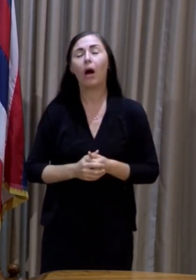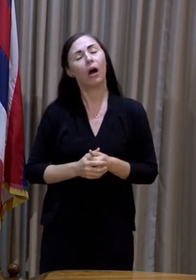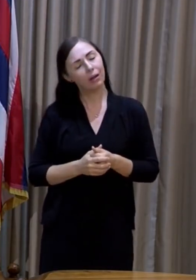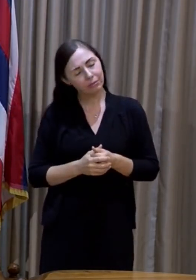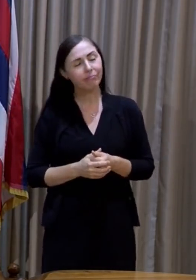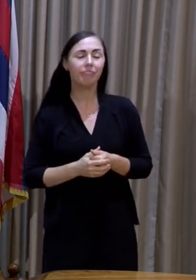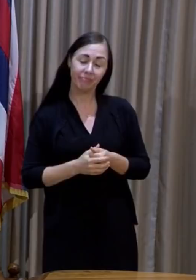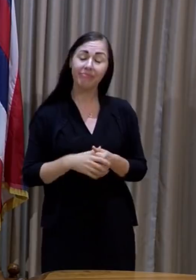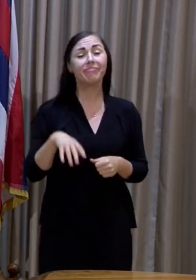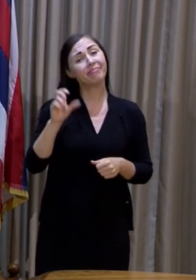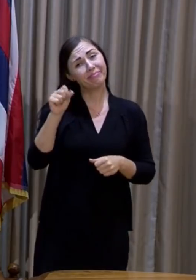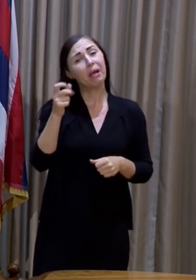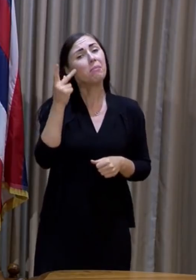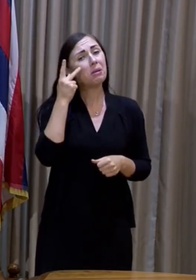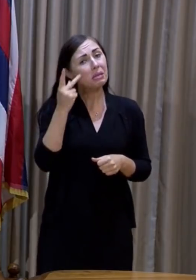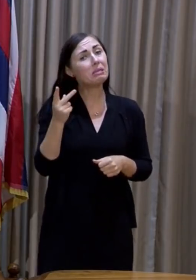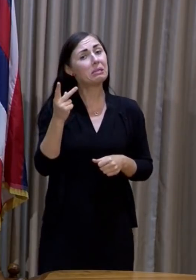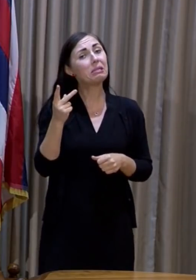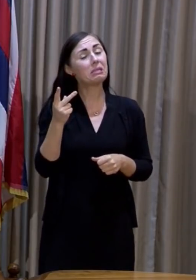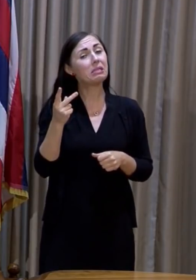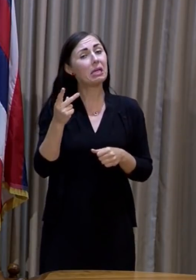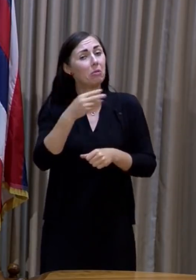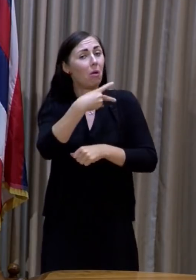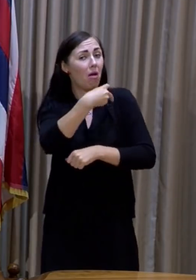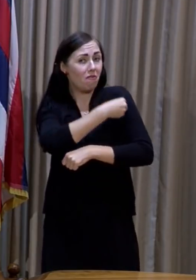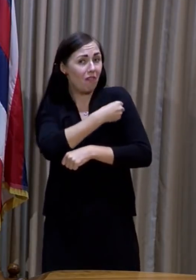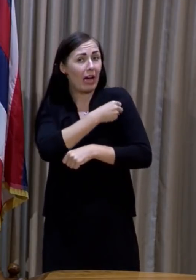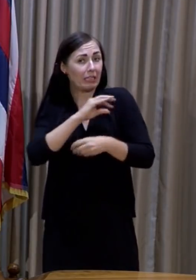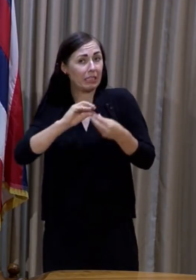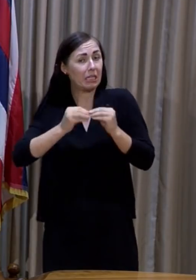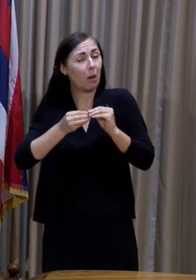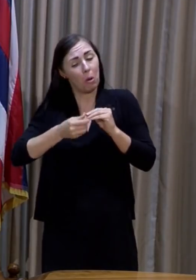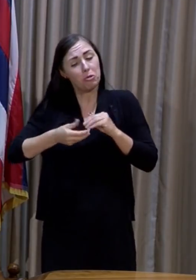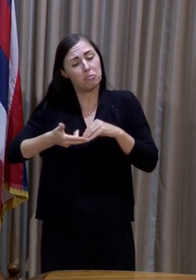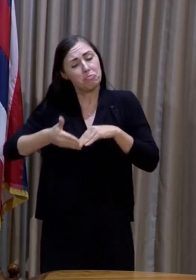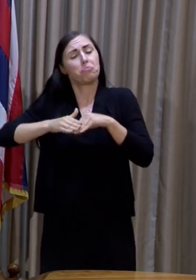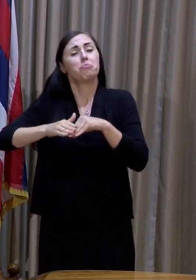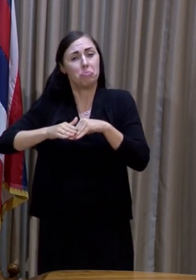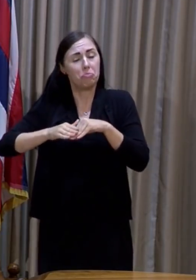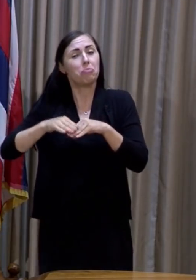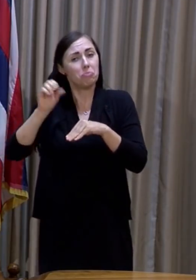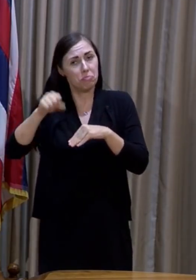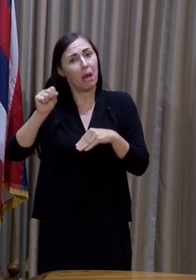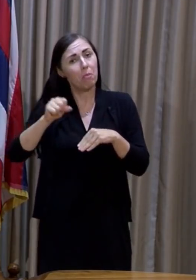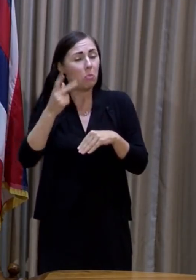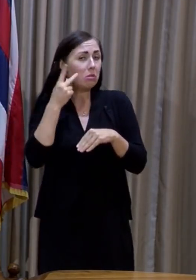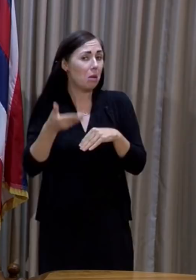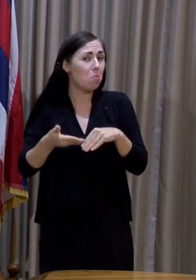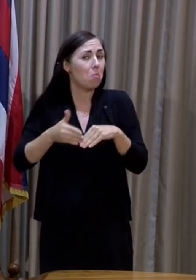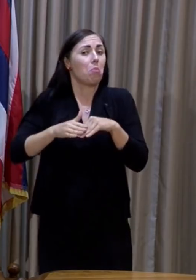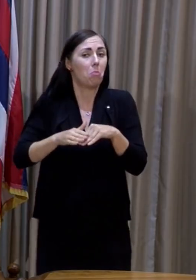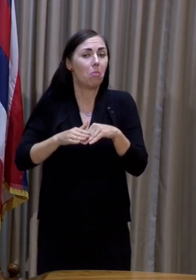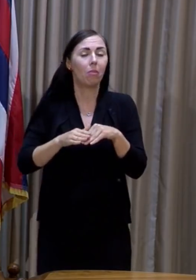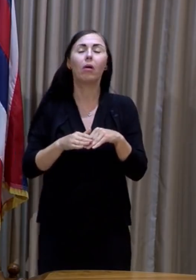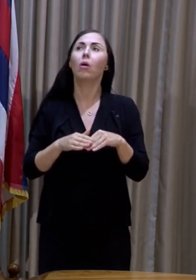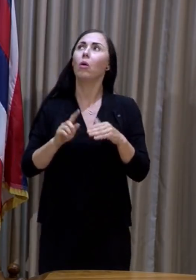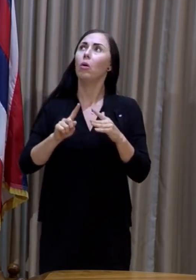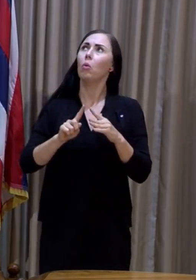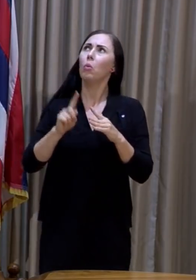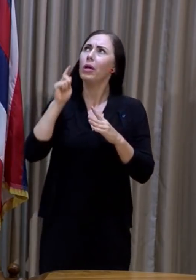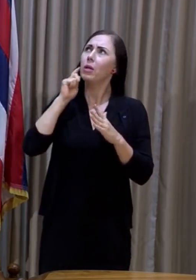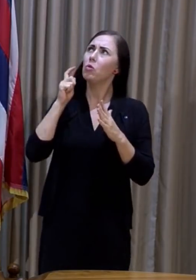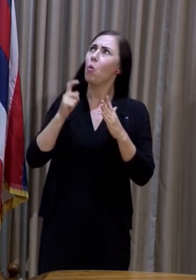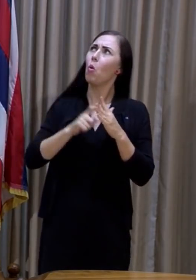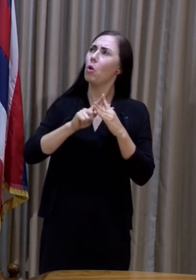Yeah, thankfully, we are seeing a little bit of a bump in our numbers in terms of the number of vaccine doses administered. We started seeing that,